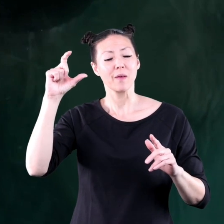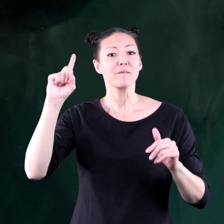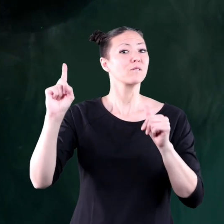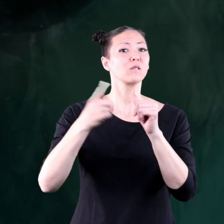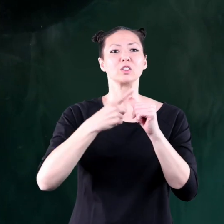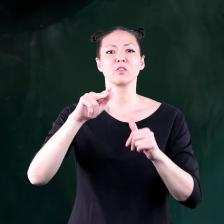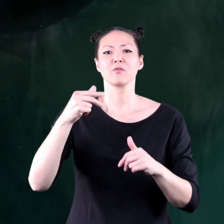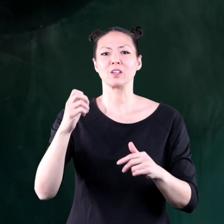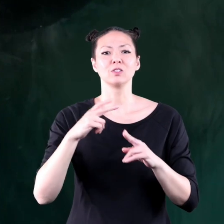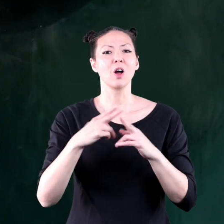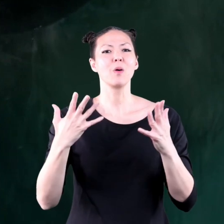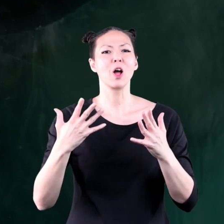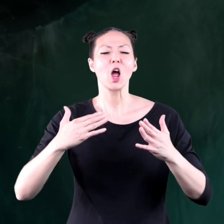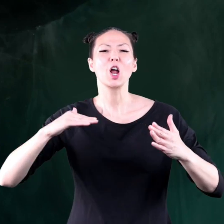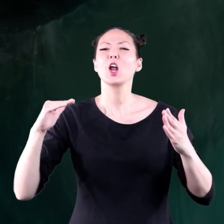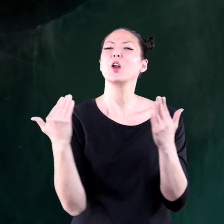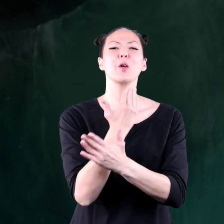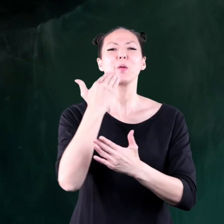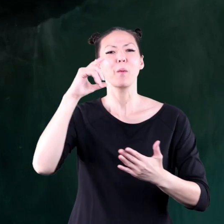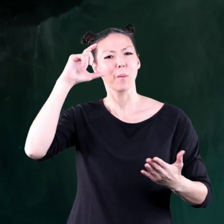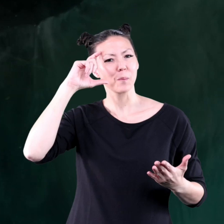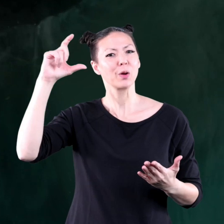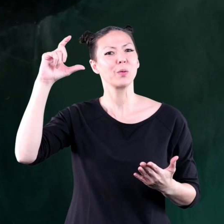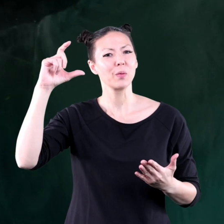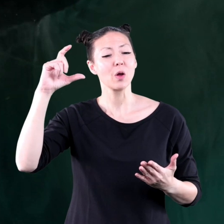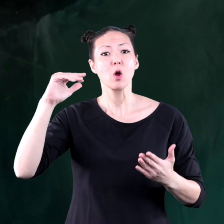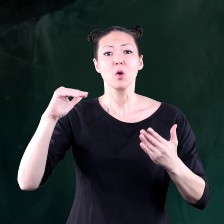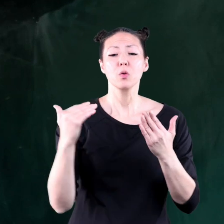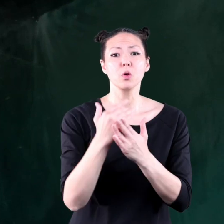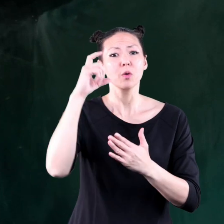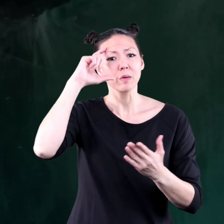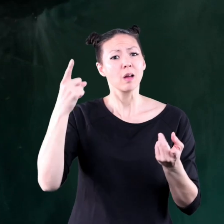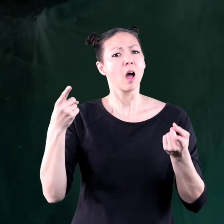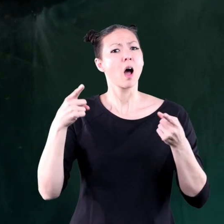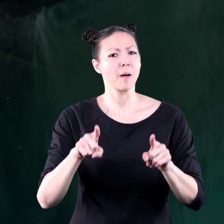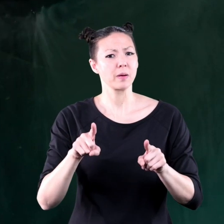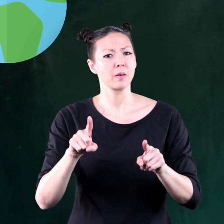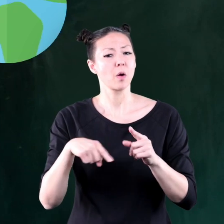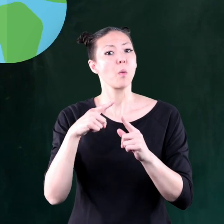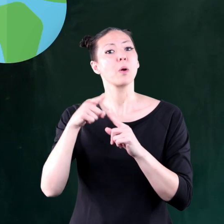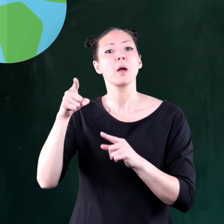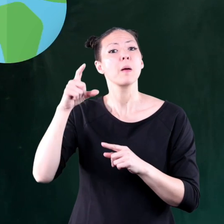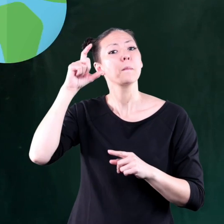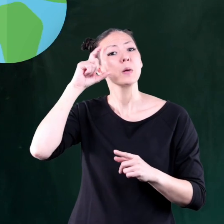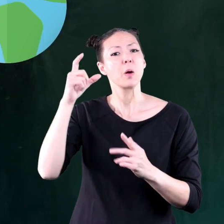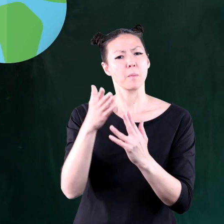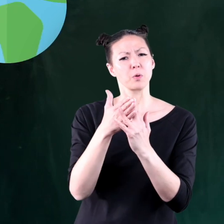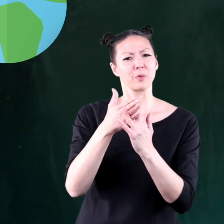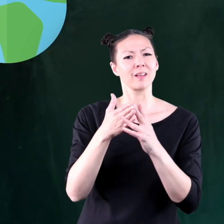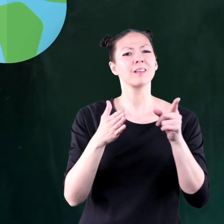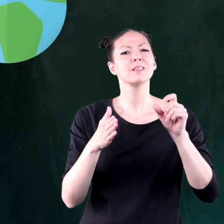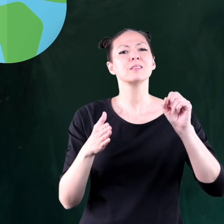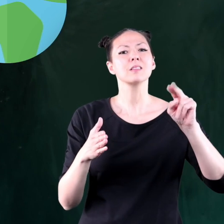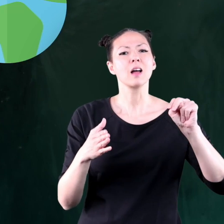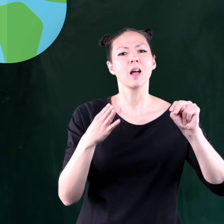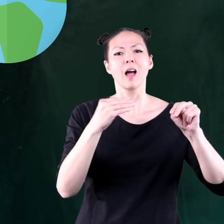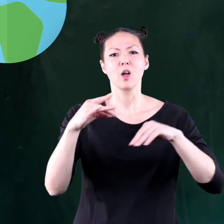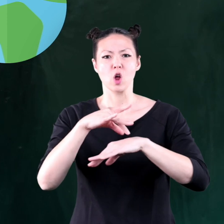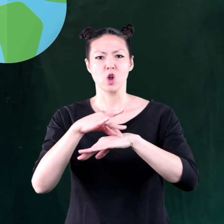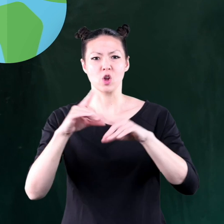phase is called a new moon a new moon occurs when the moon is between the sun and the earth the